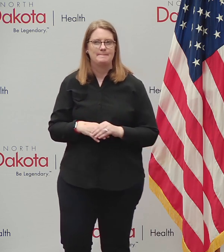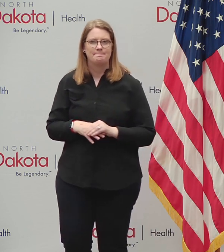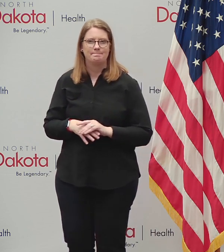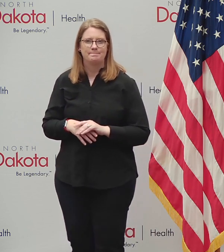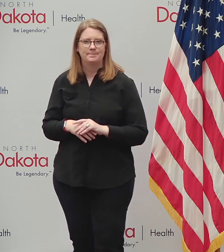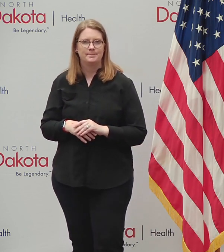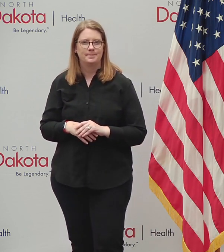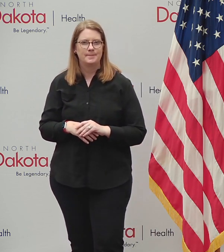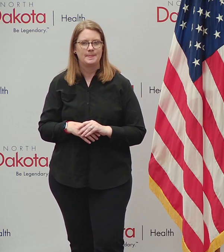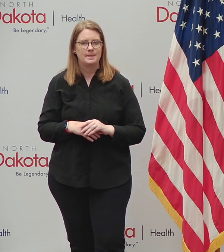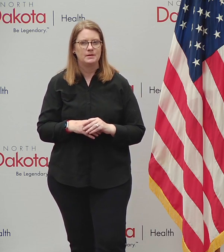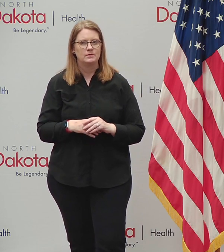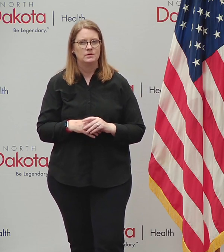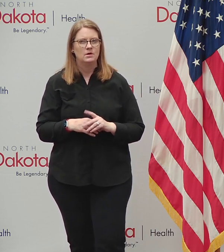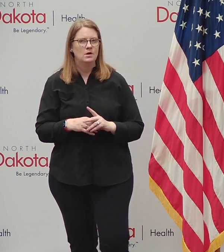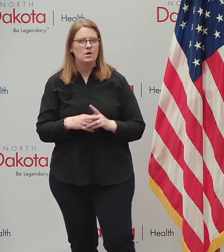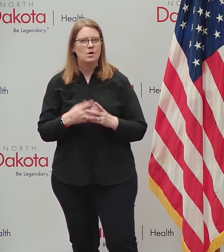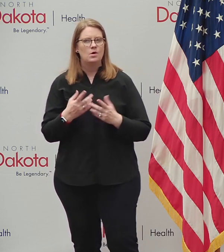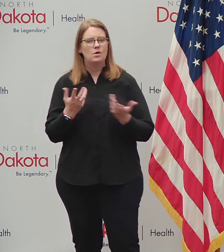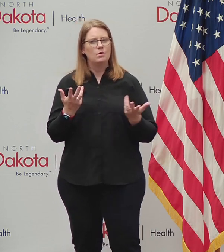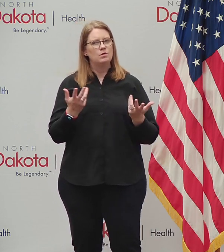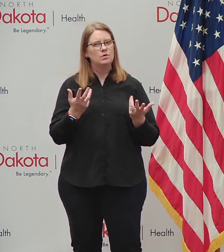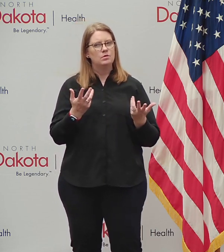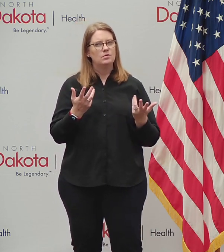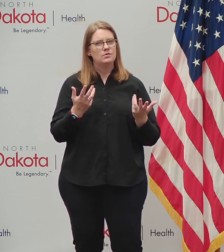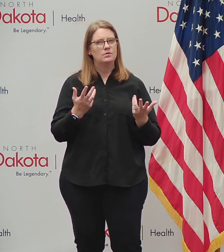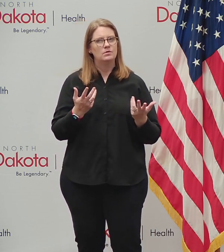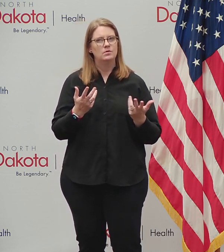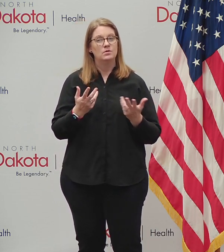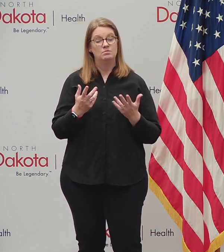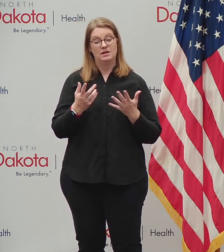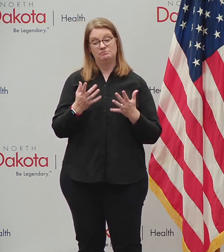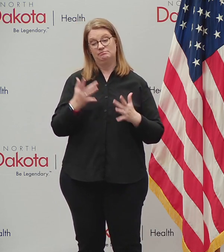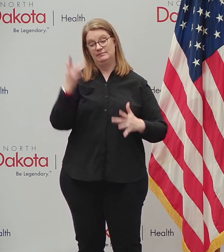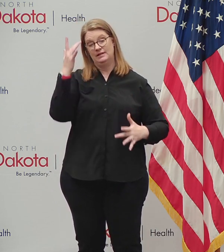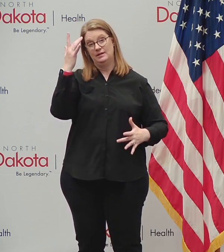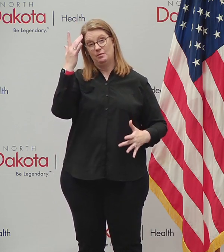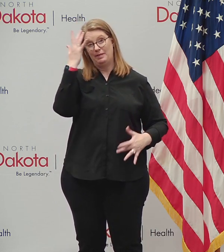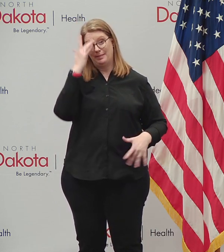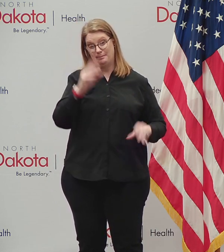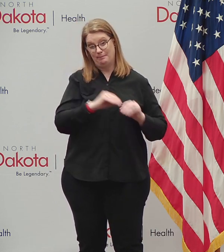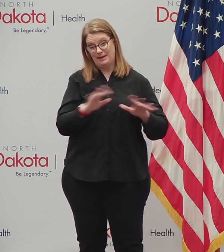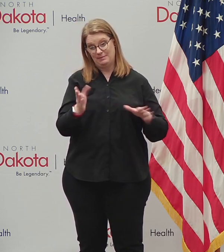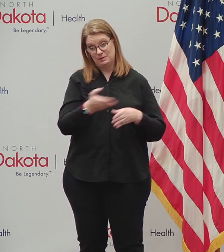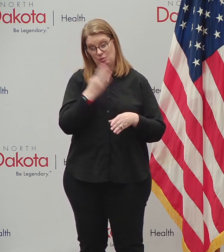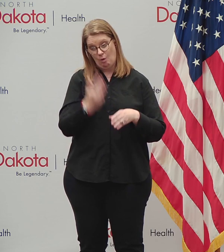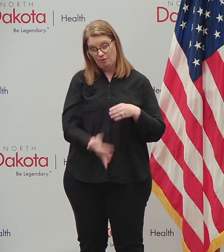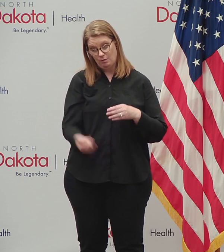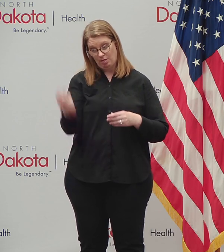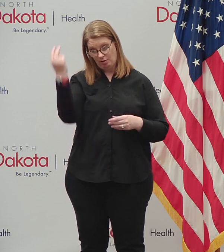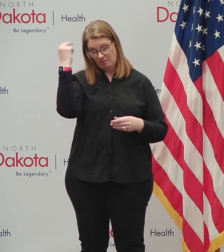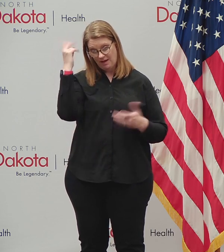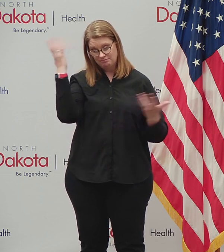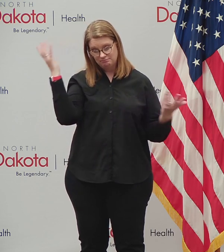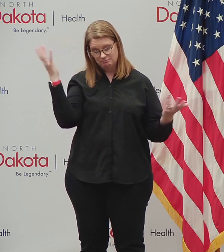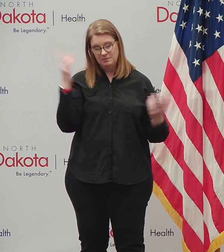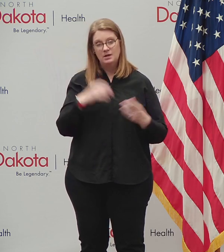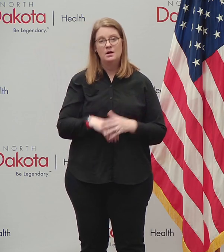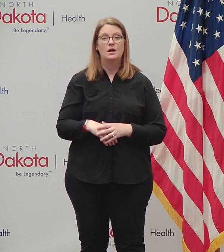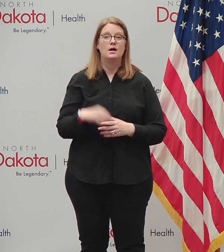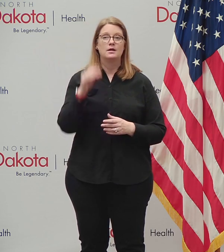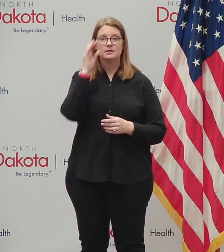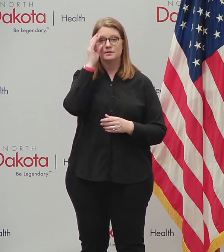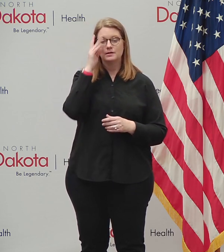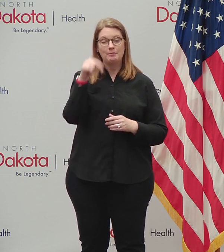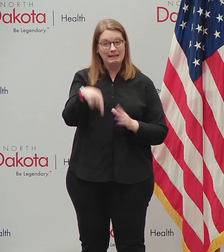are always looking forward and not, you know, maybe at the time when the pandemic is over, we'll do a look back. Uh, but I would say one of the things that the state has done,